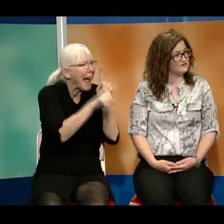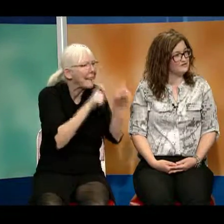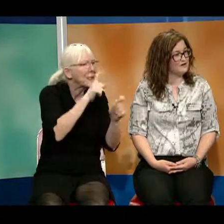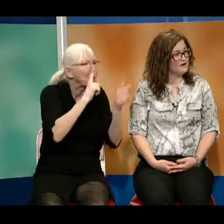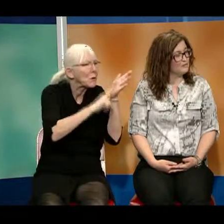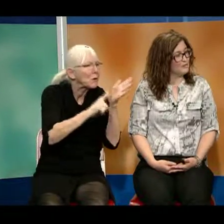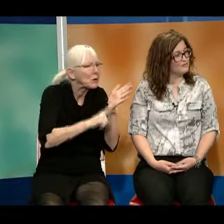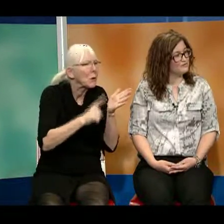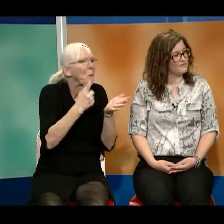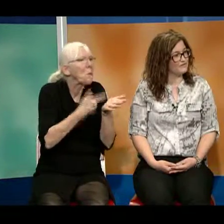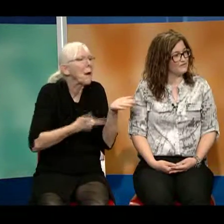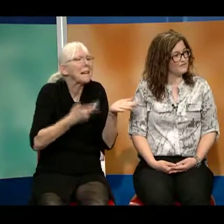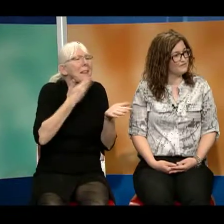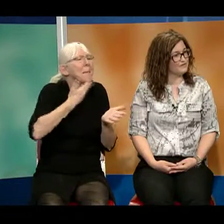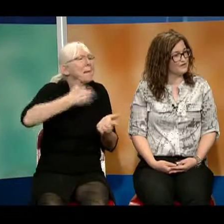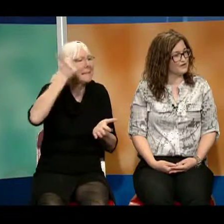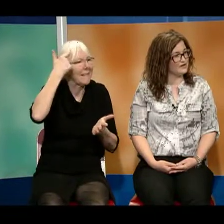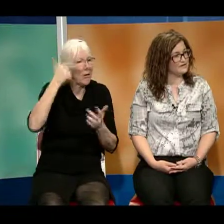mode for the client.